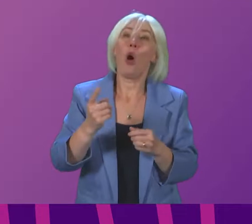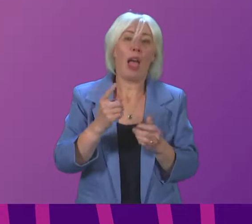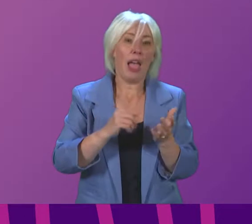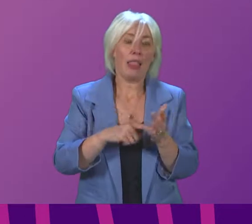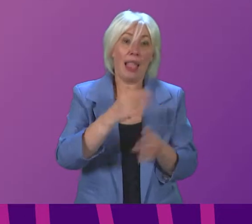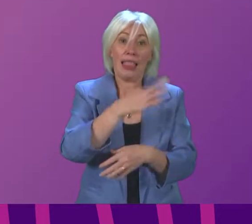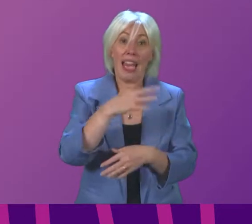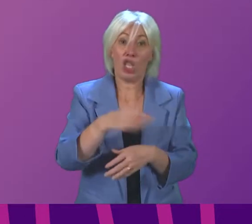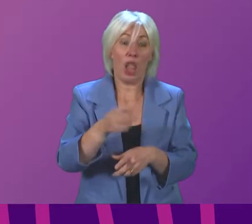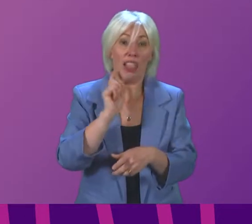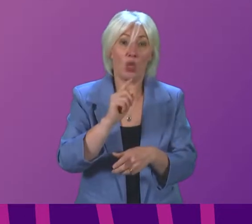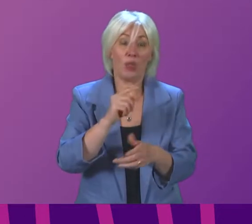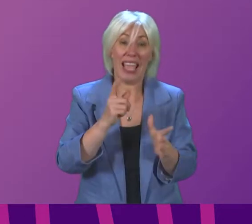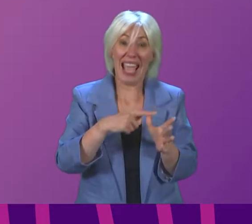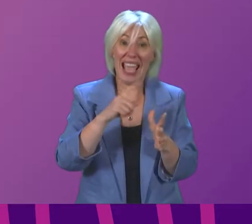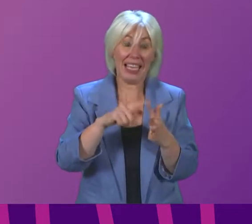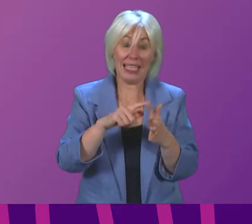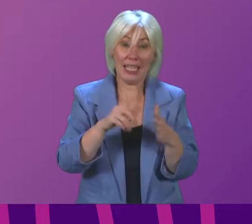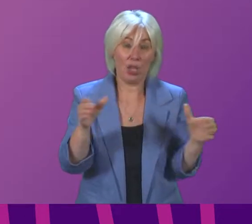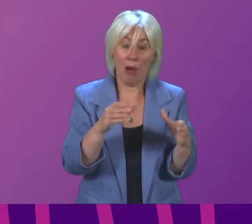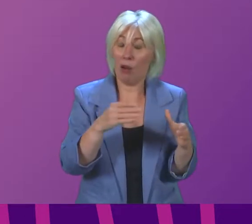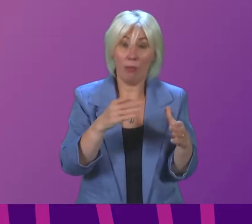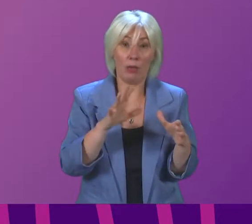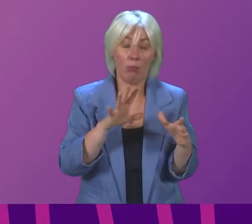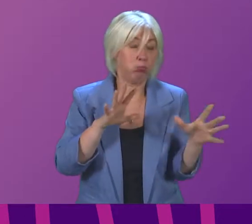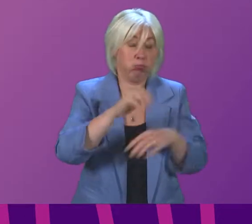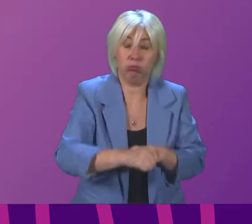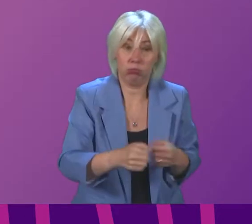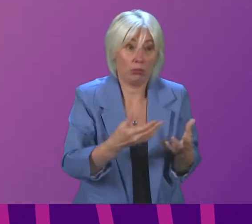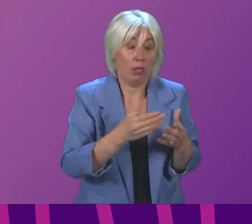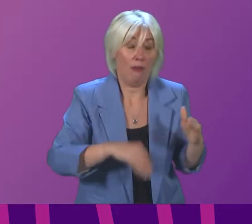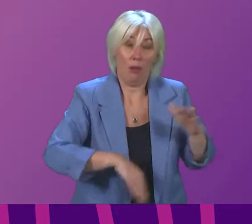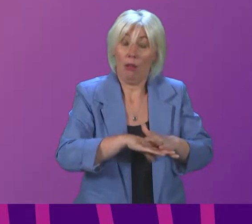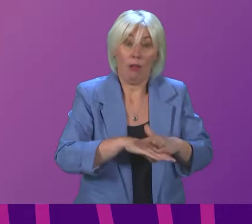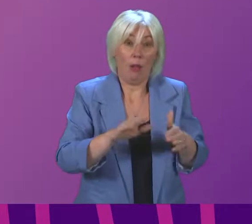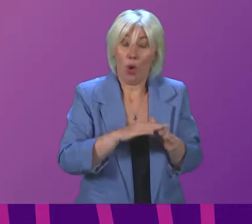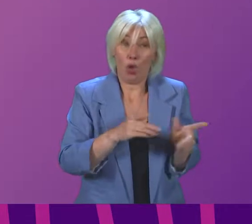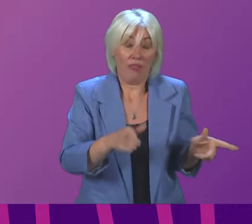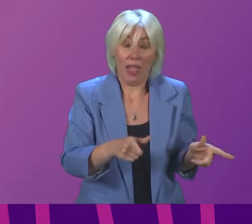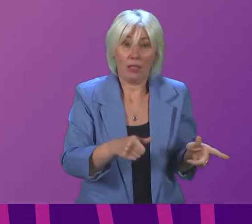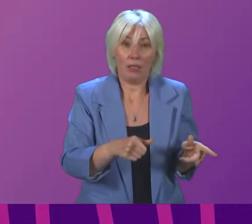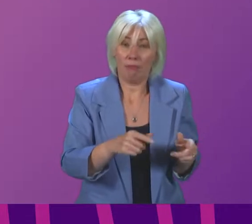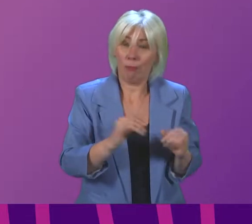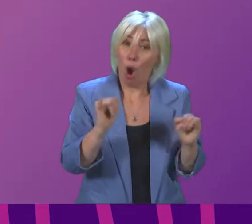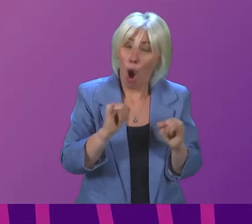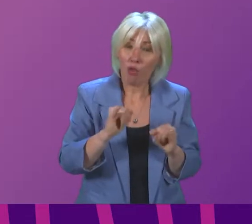Lanarkshire last week so that is why we are giving this advice it is horrible advice it is the last thing